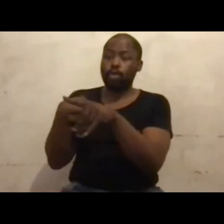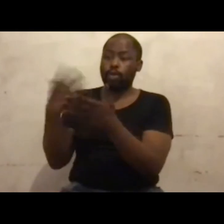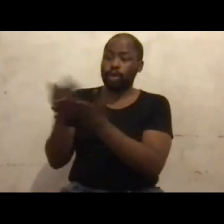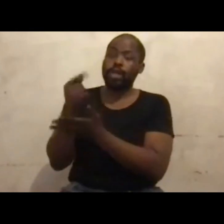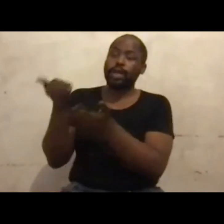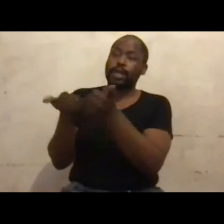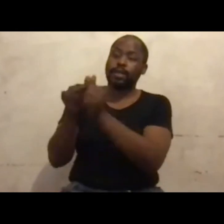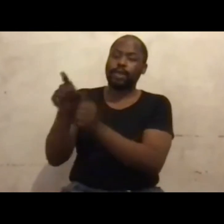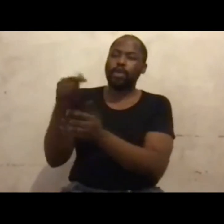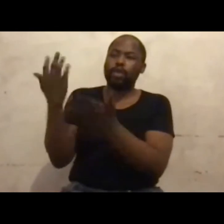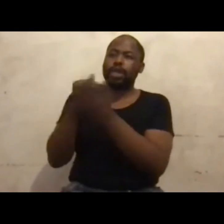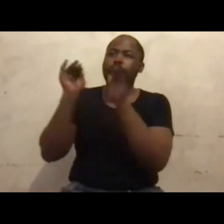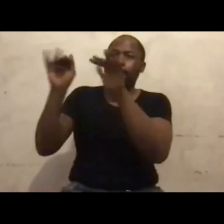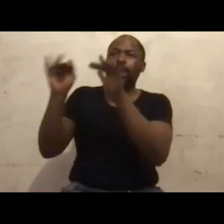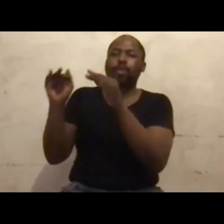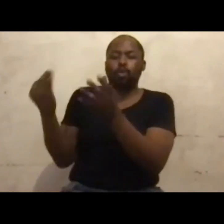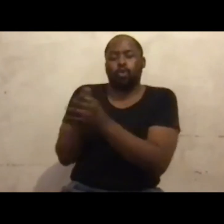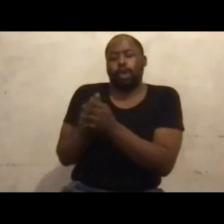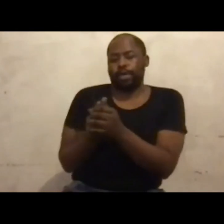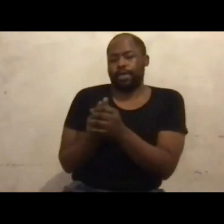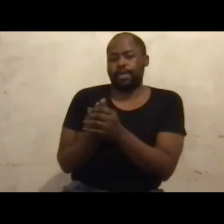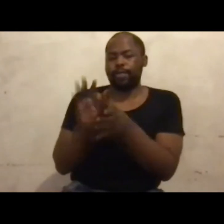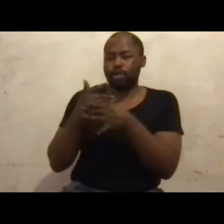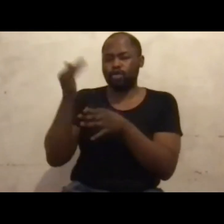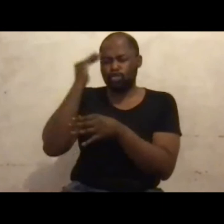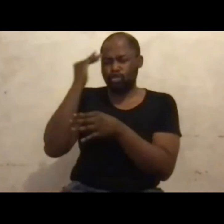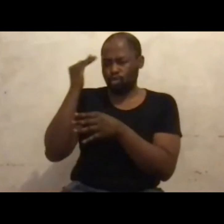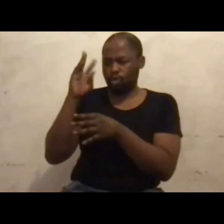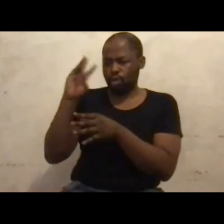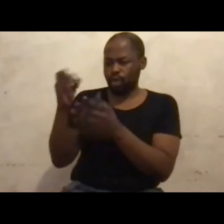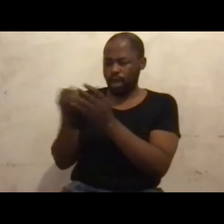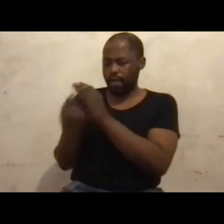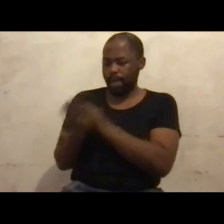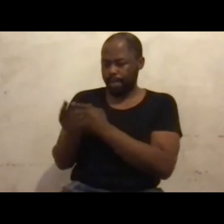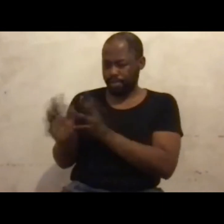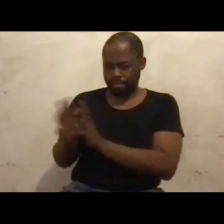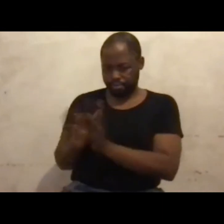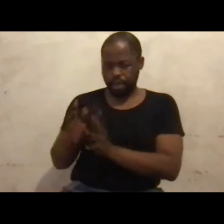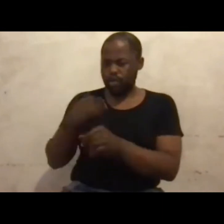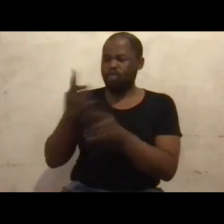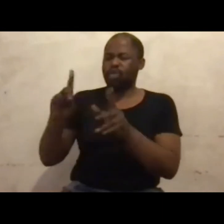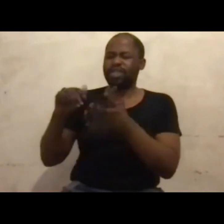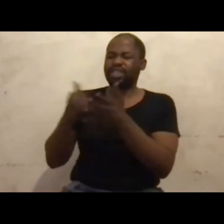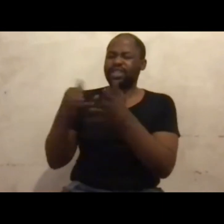because you know that's where your resilience also lies. But you don't allow life to just happen to you.